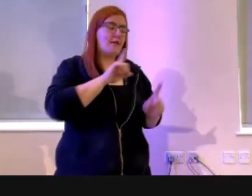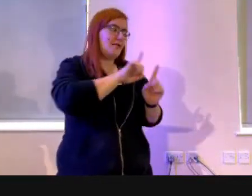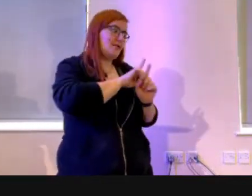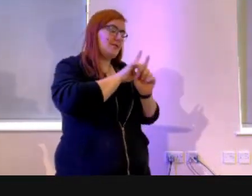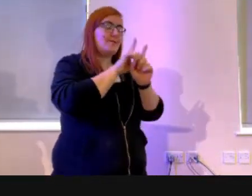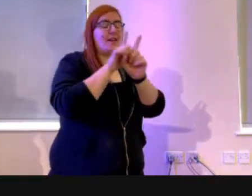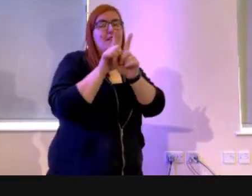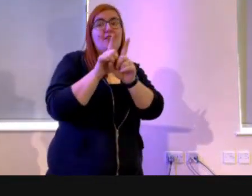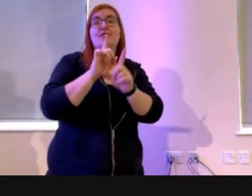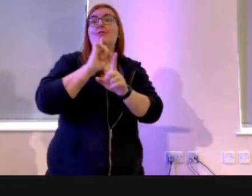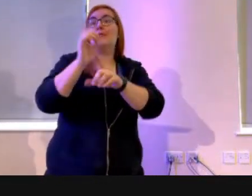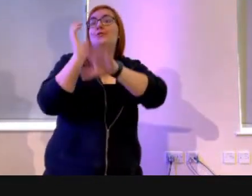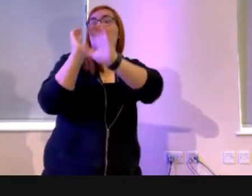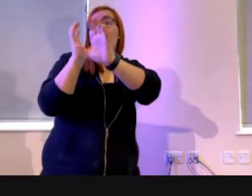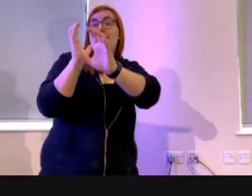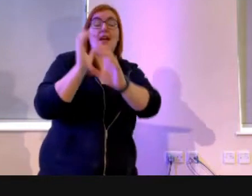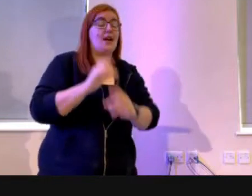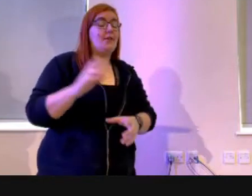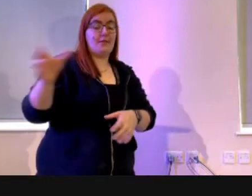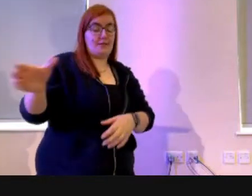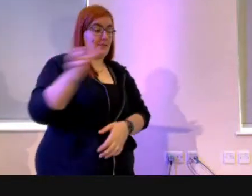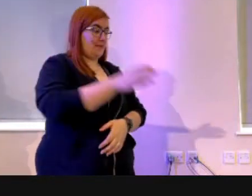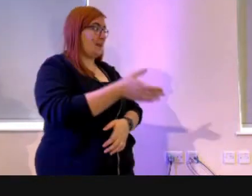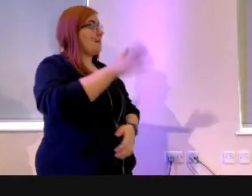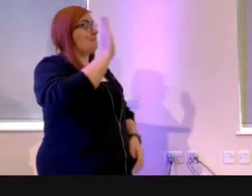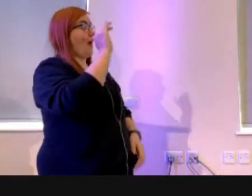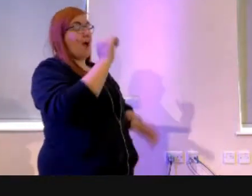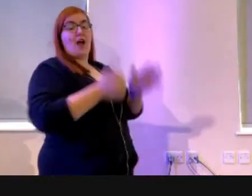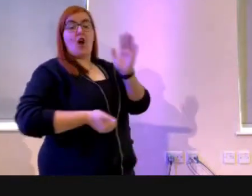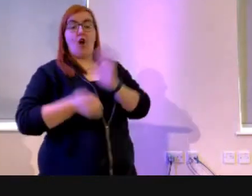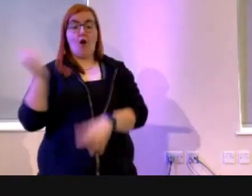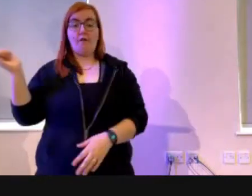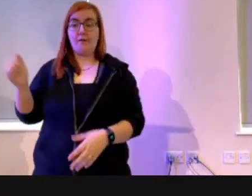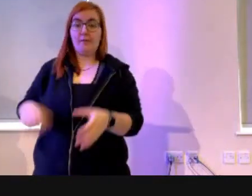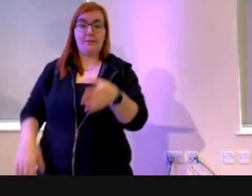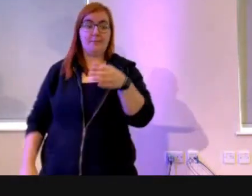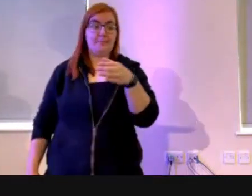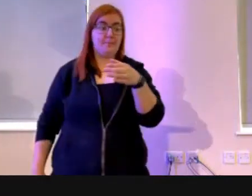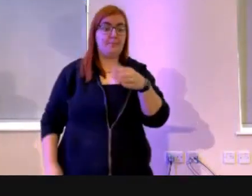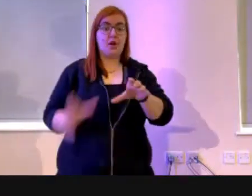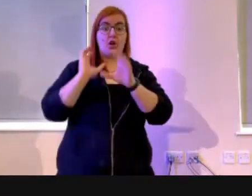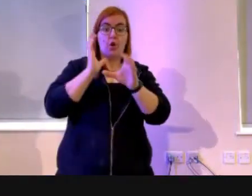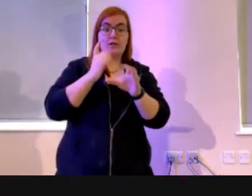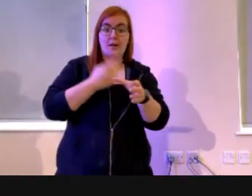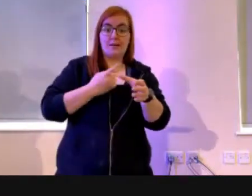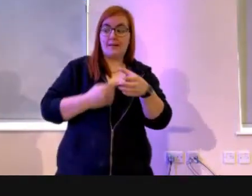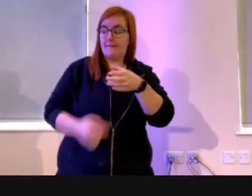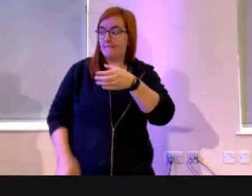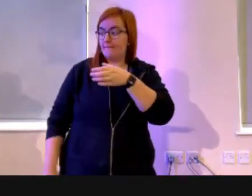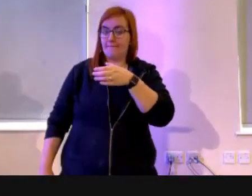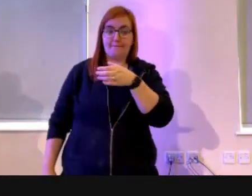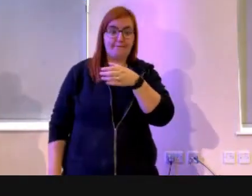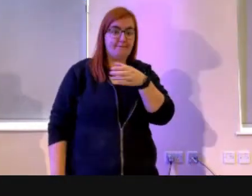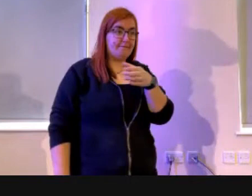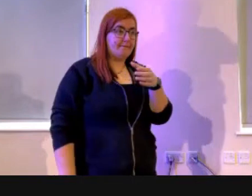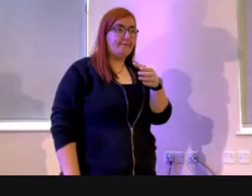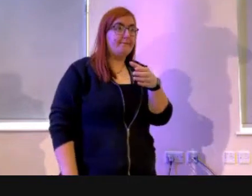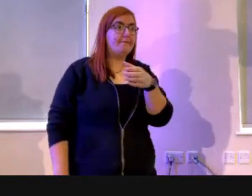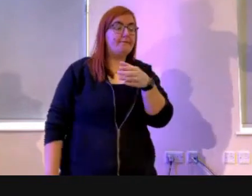cocktail, went, see ya, and left me on my own in the bar to sip my cocktail all on my own. But I had this idea in my head that I was an